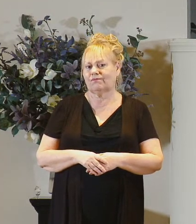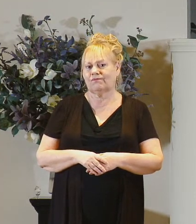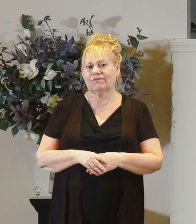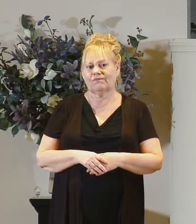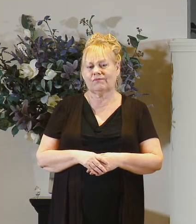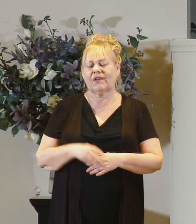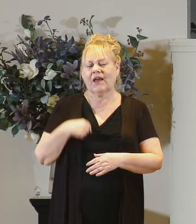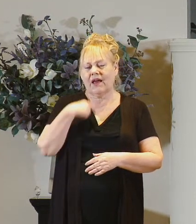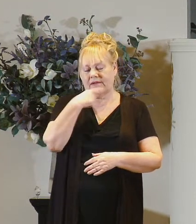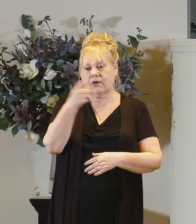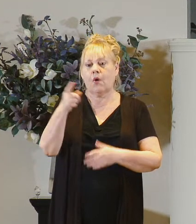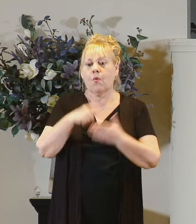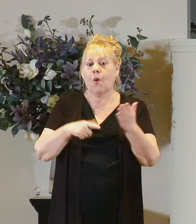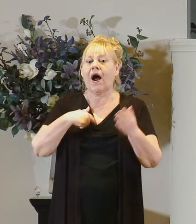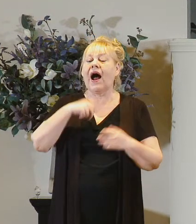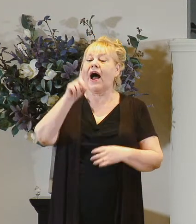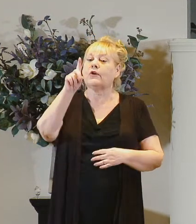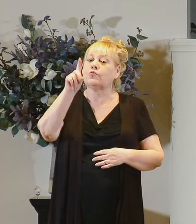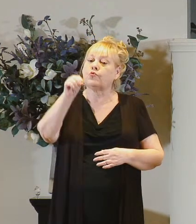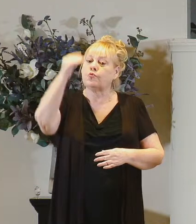let me tell you what i do know